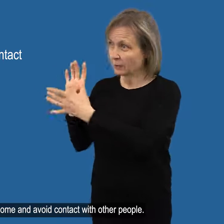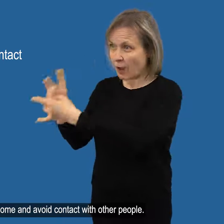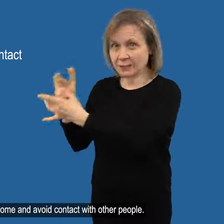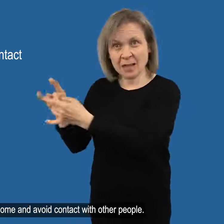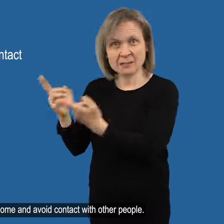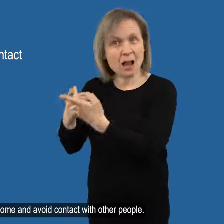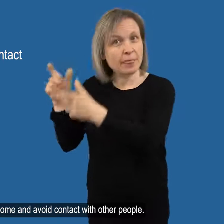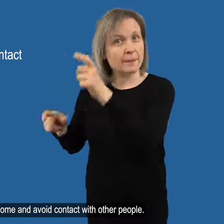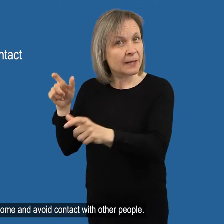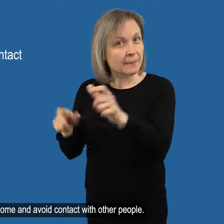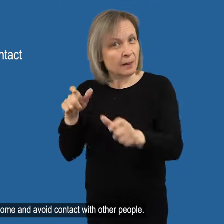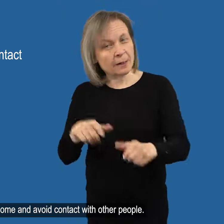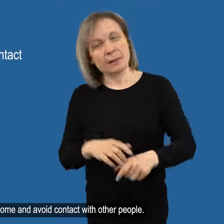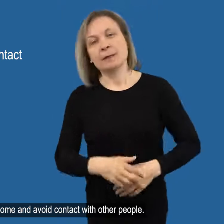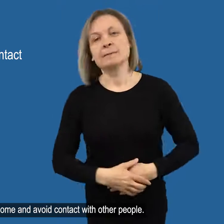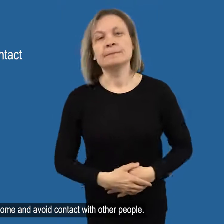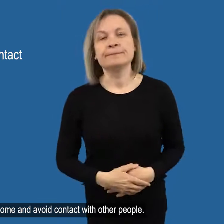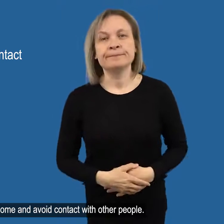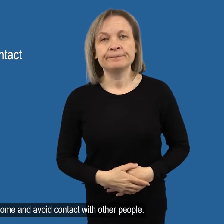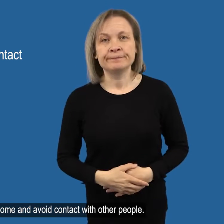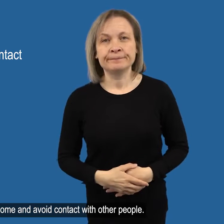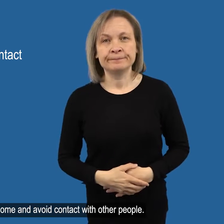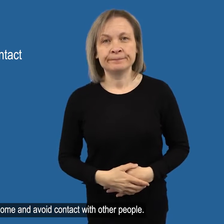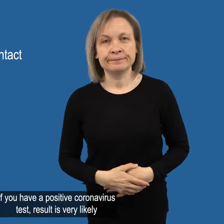Stay at home and avoid contact with other people